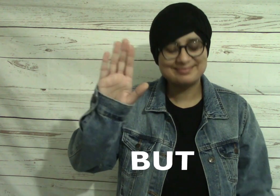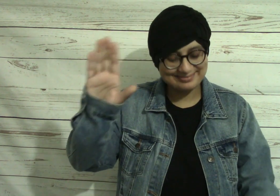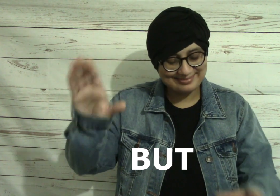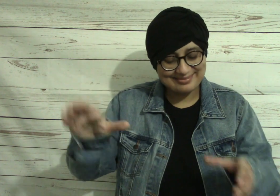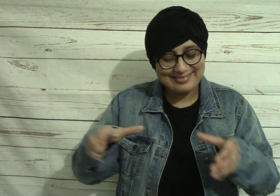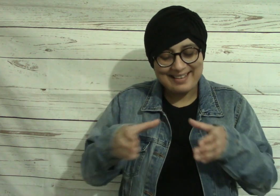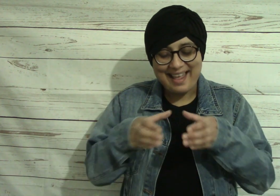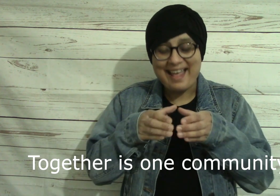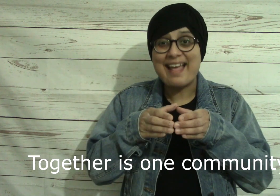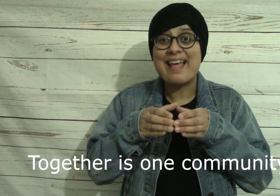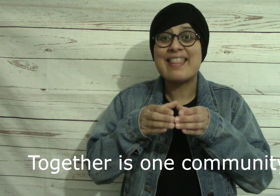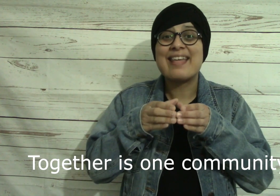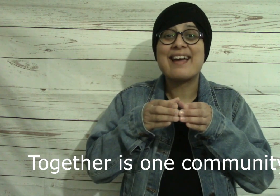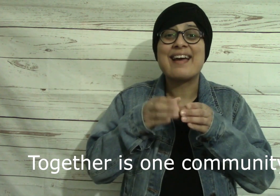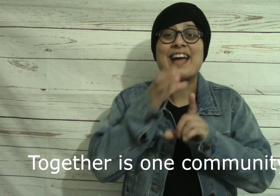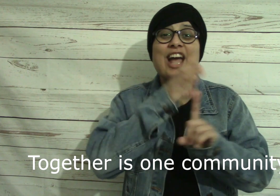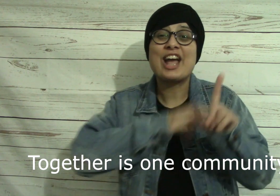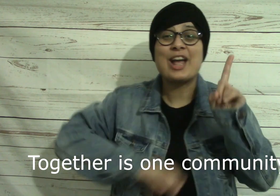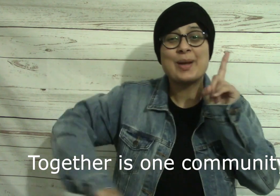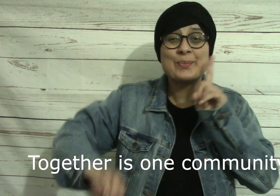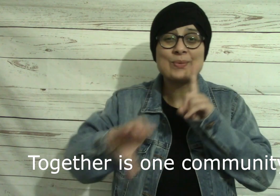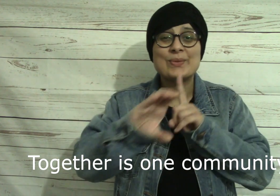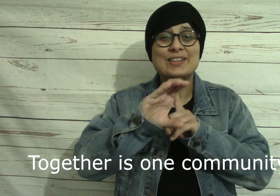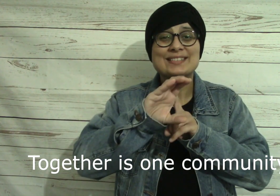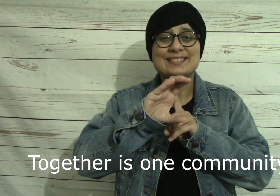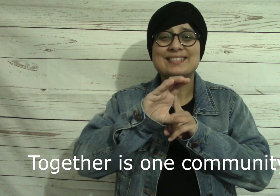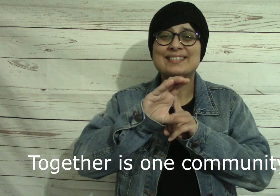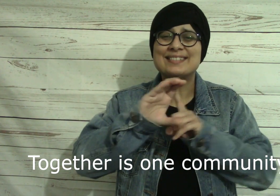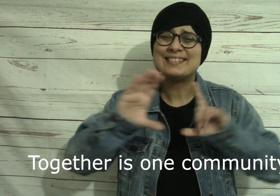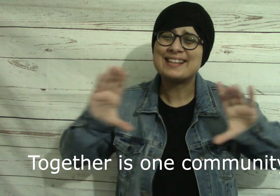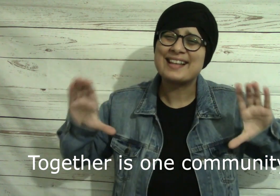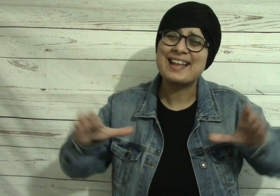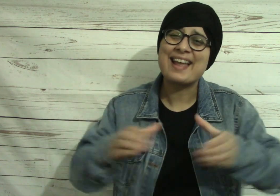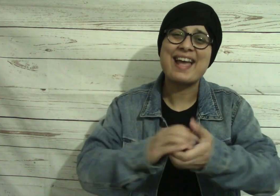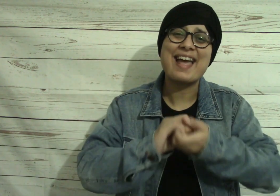But Together is one community.